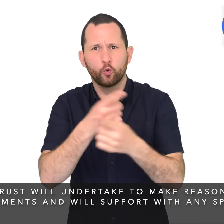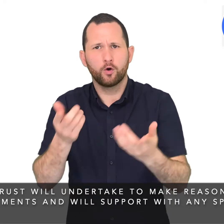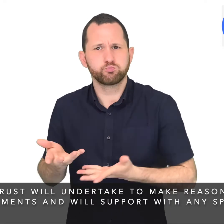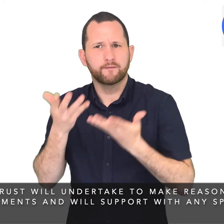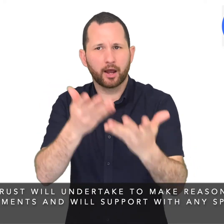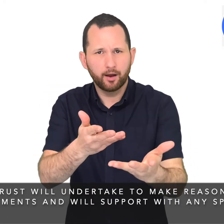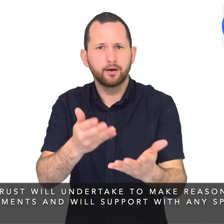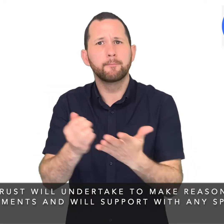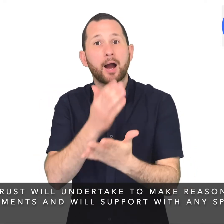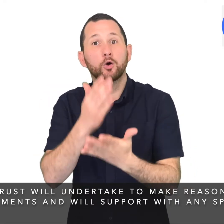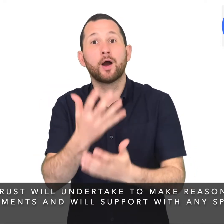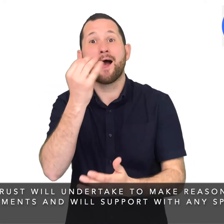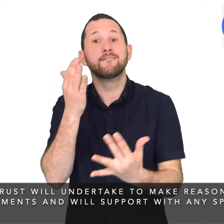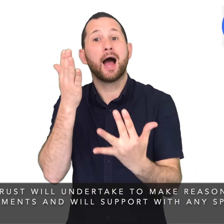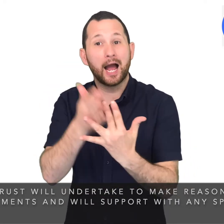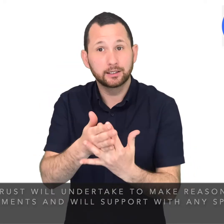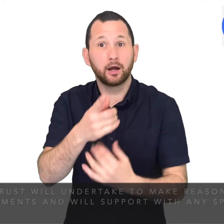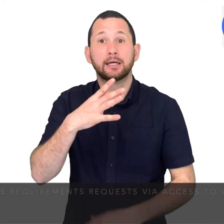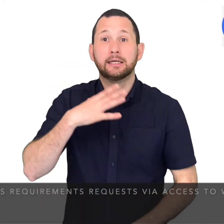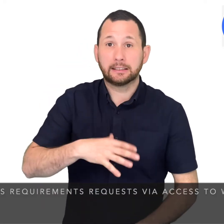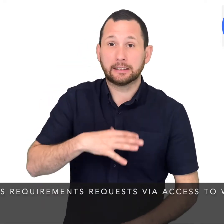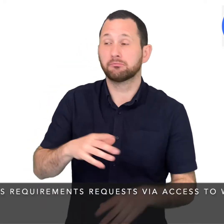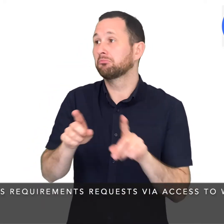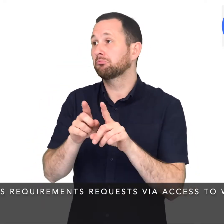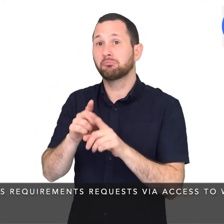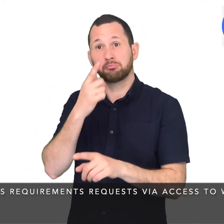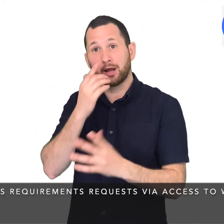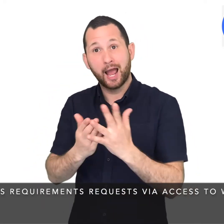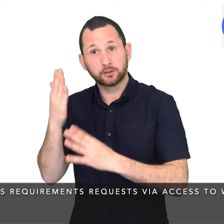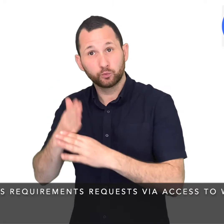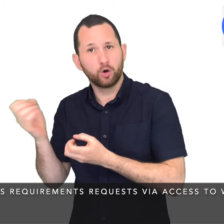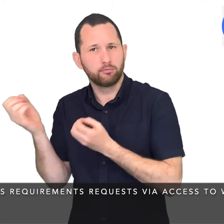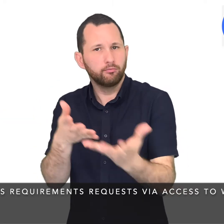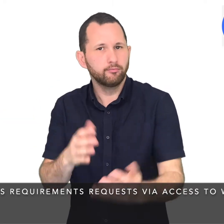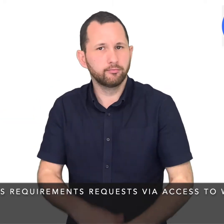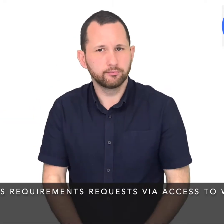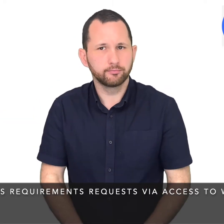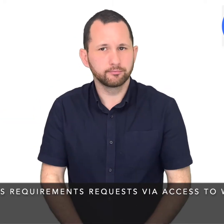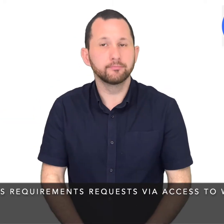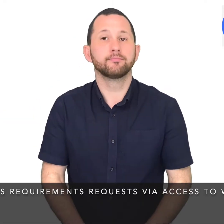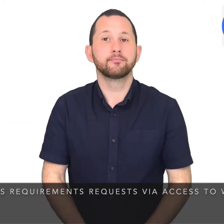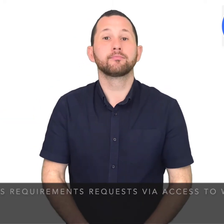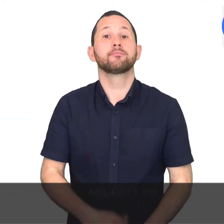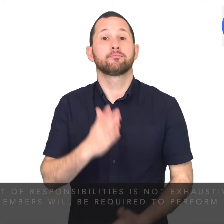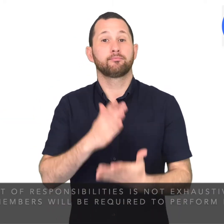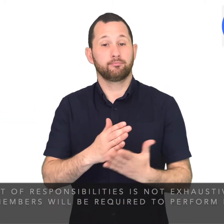adjustments and will support with making specific access requirements requests via access to work. This